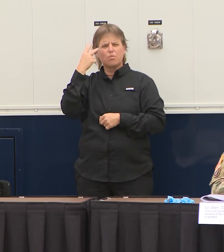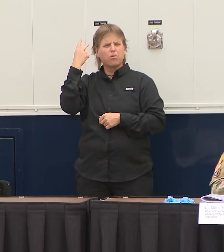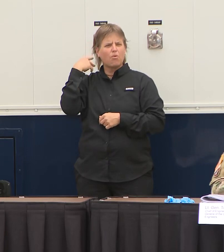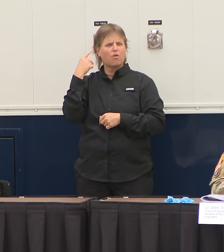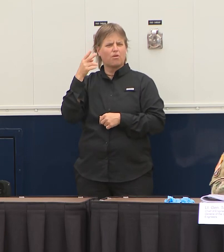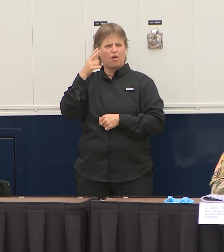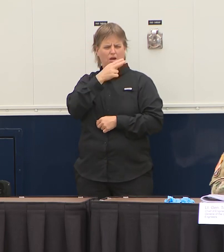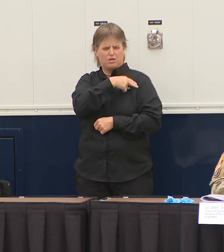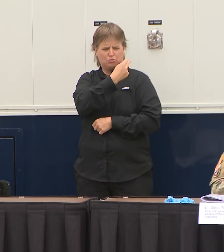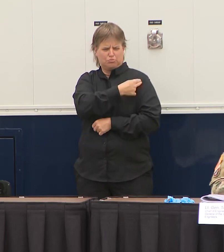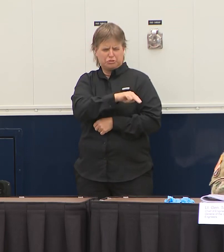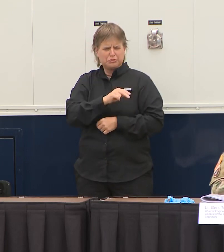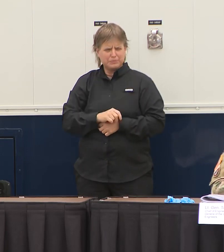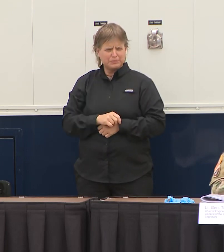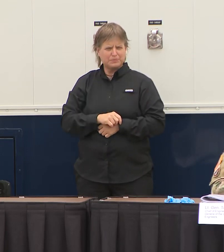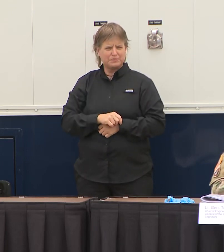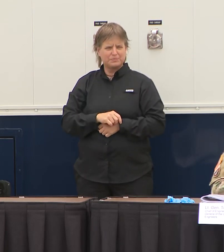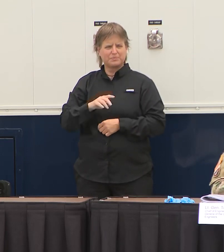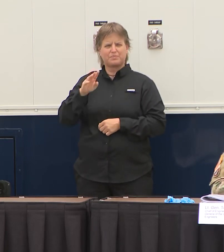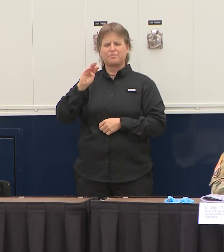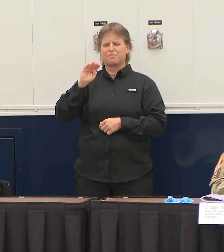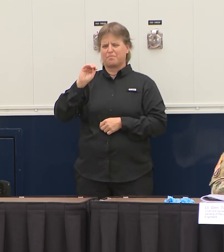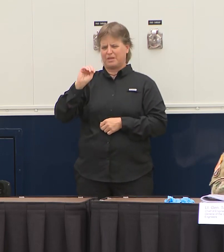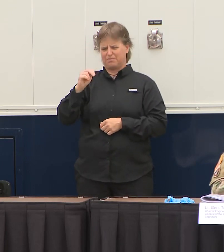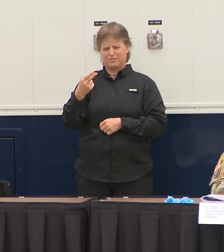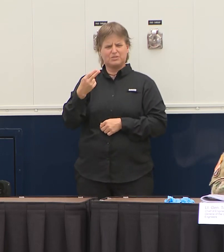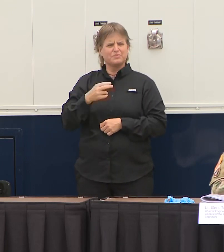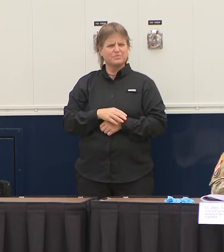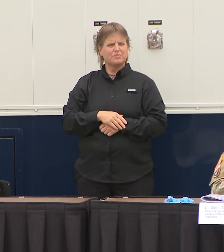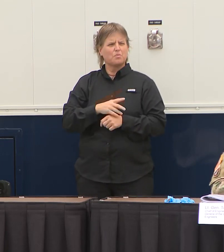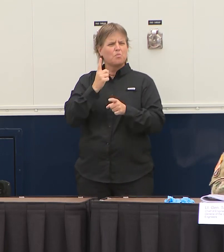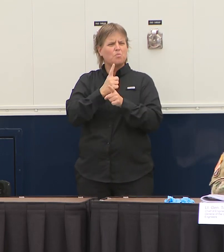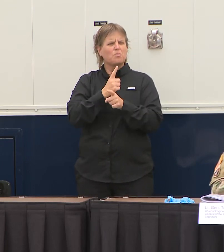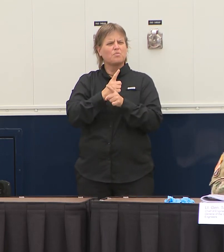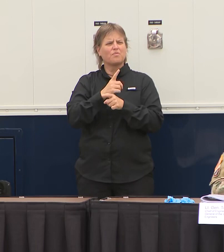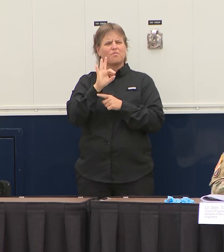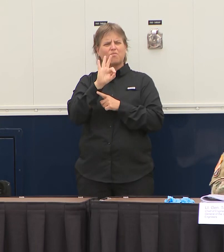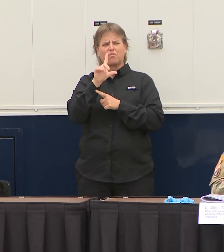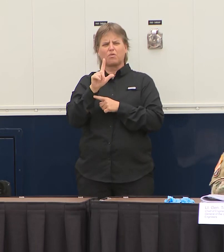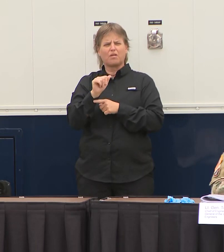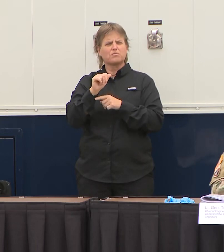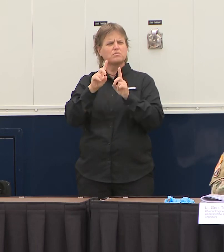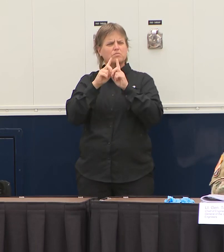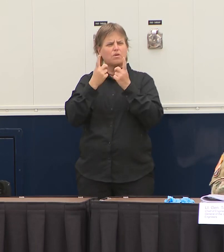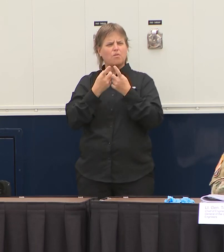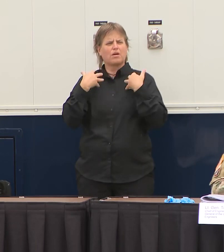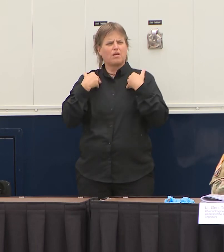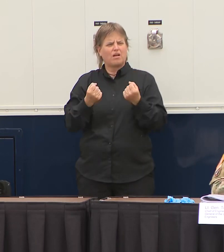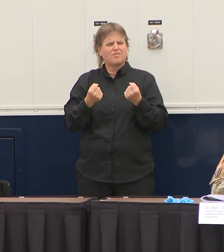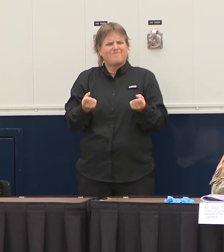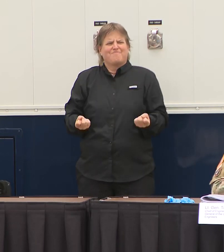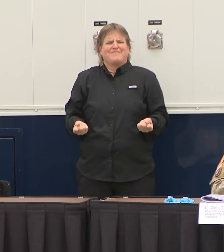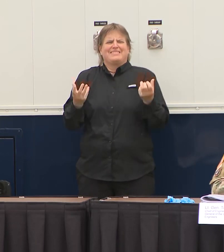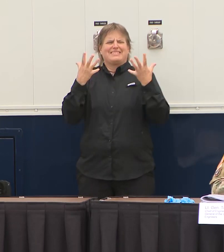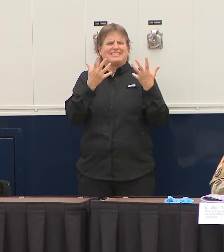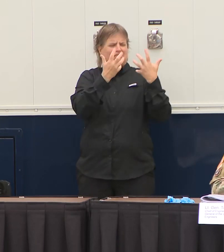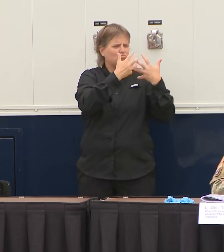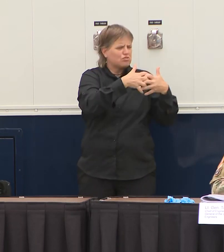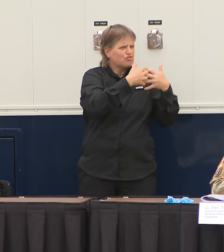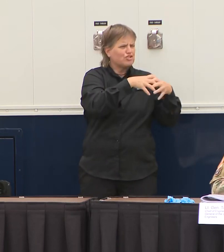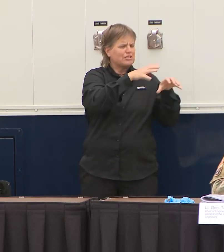the Florida Department of Health also has had a number of these machines delivered and so those are going to be deployed